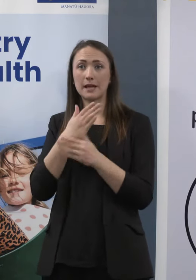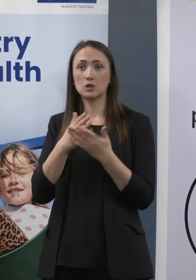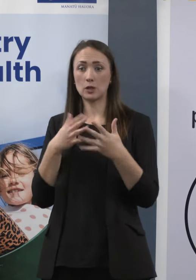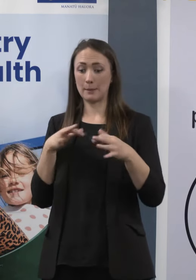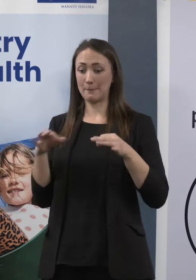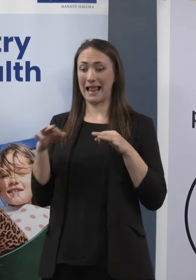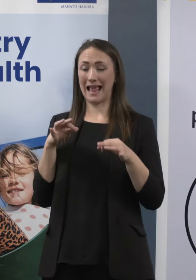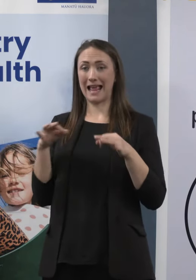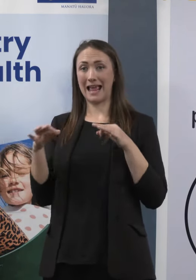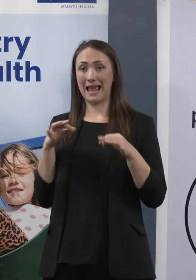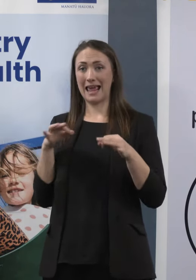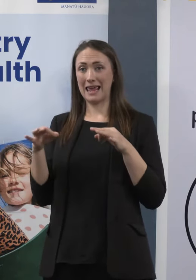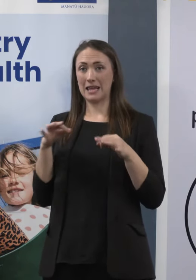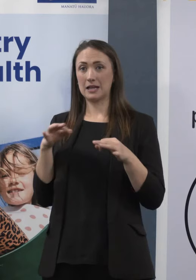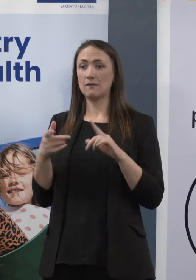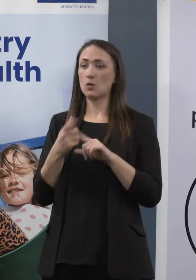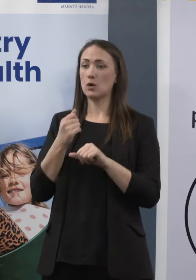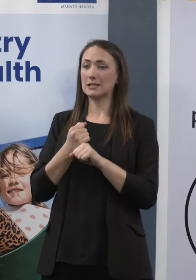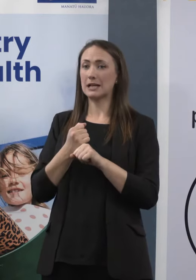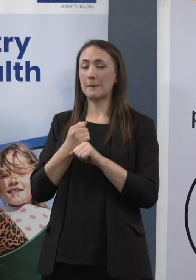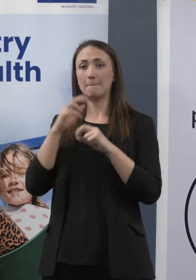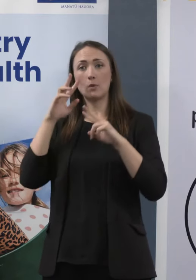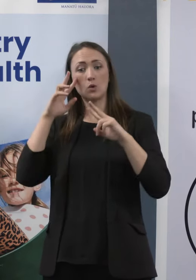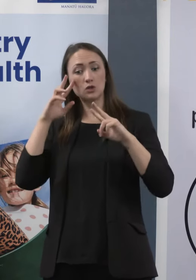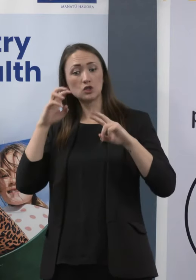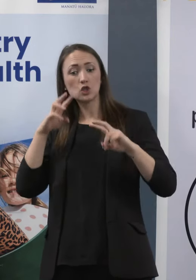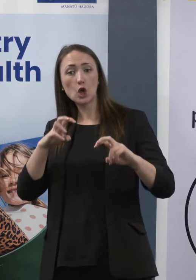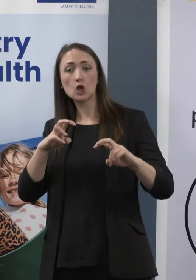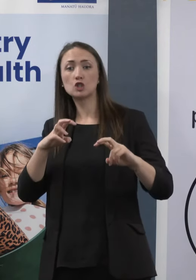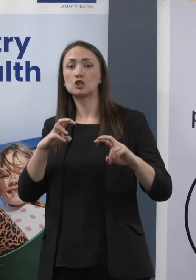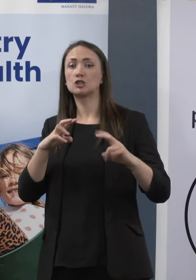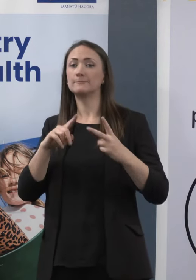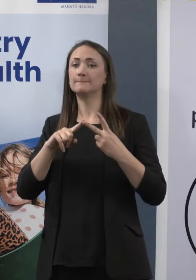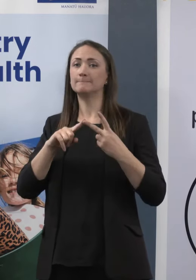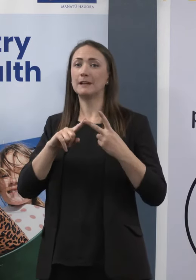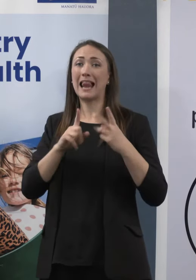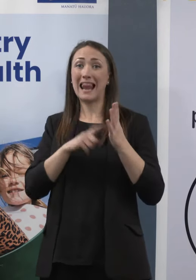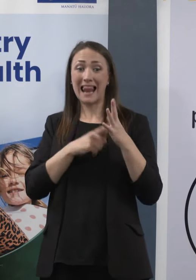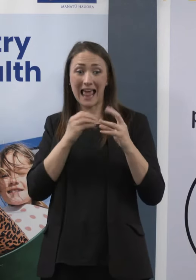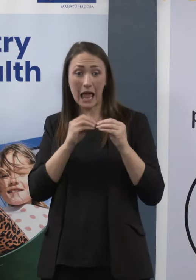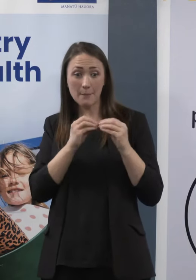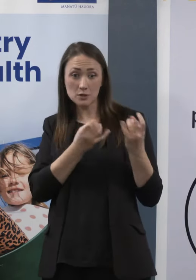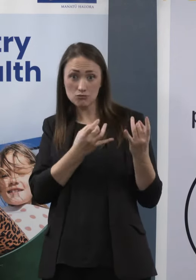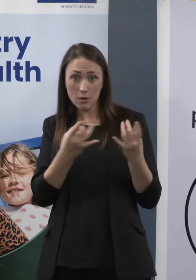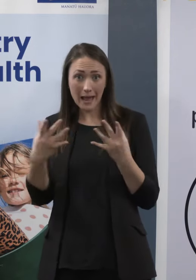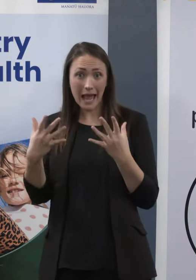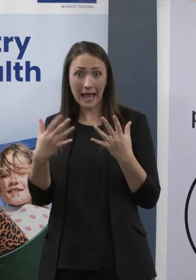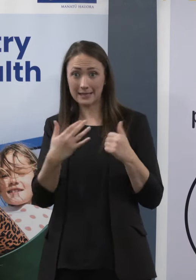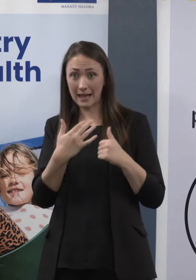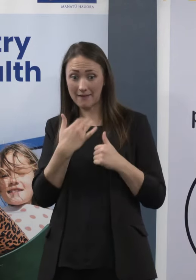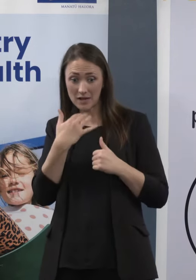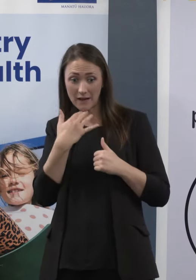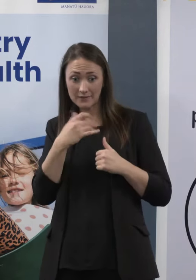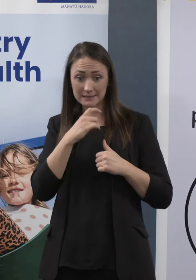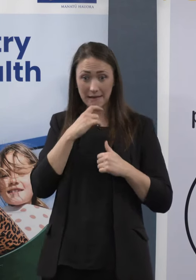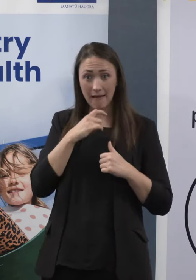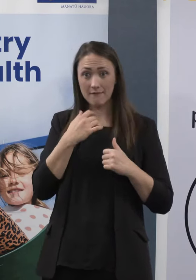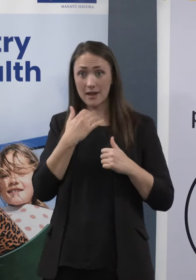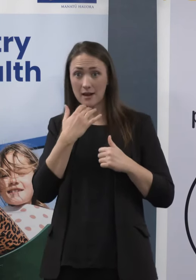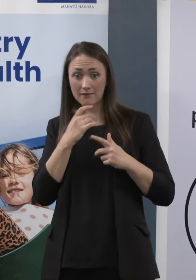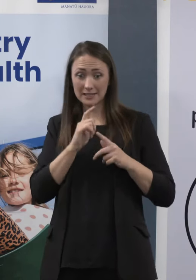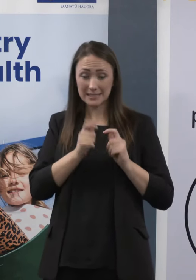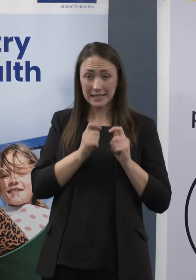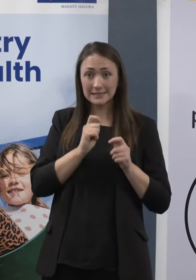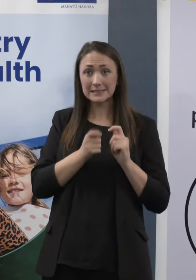surge capacity and contact tracing, laboratory preparedness, and our public health measures are all there in